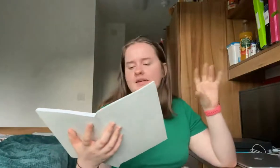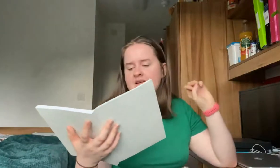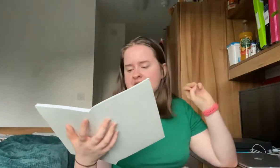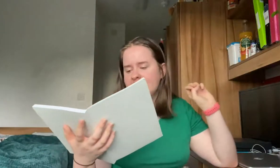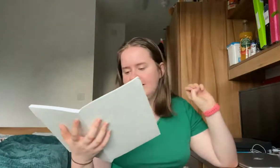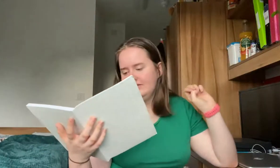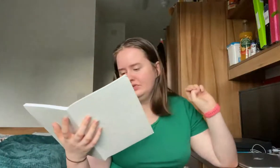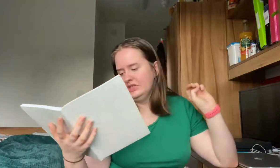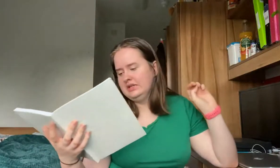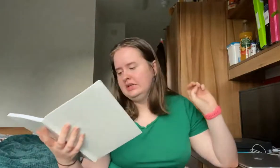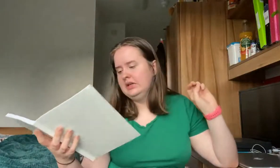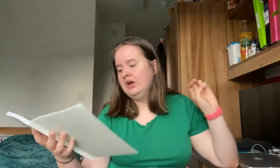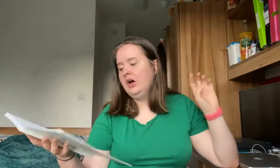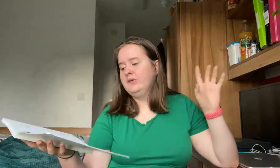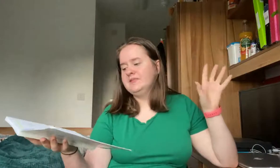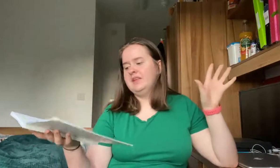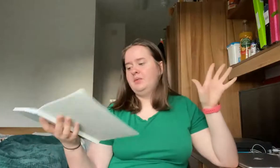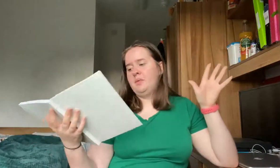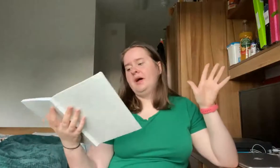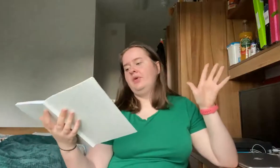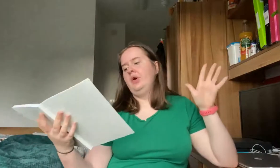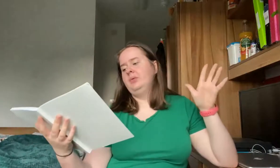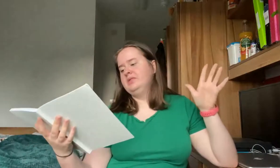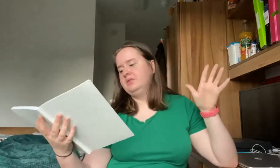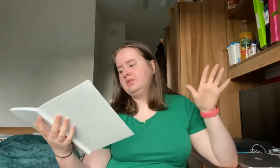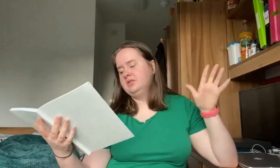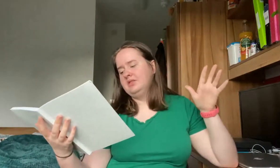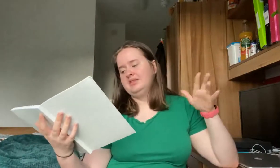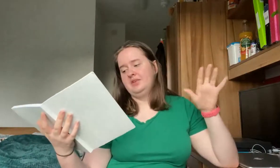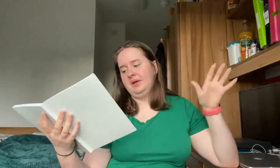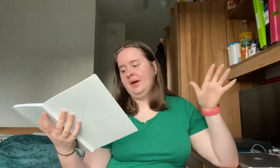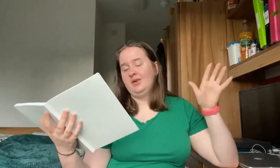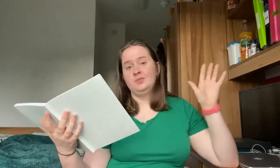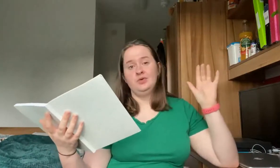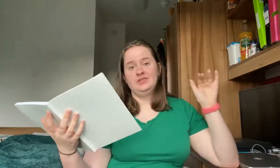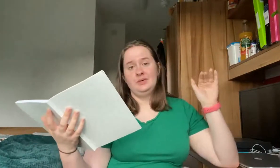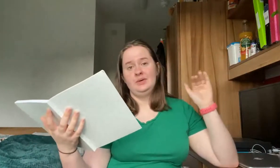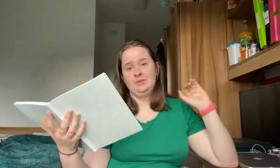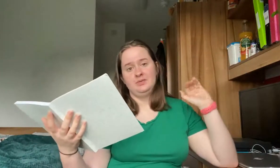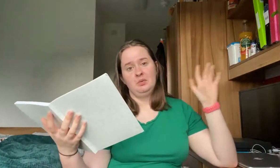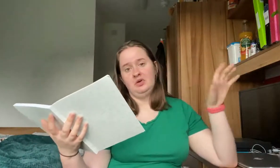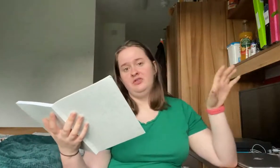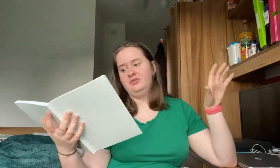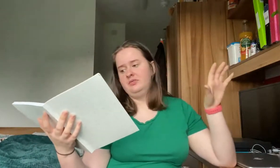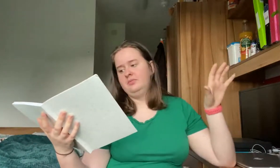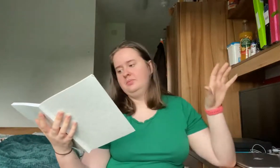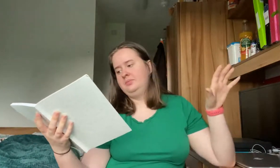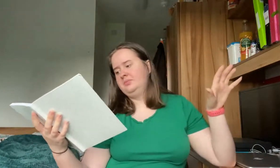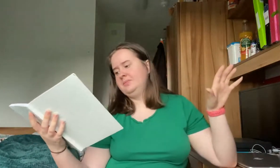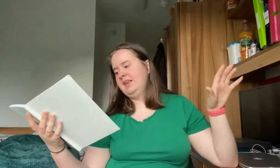of need to get that in order obviously the £1 co-op dividend it's only a pound but also it was a one-off spend